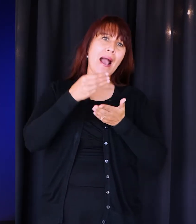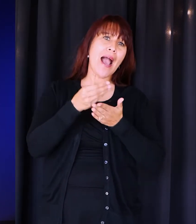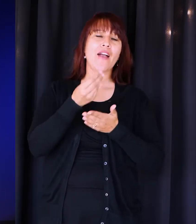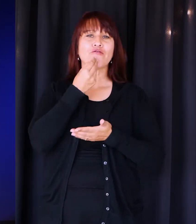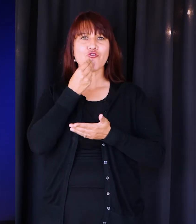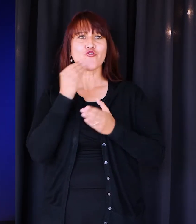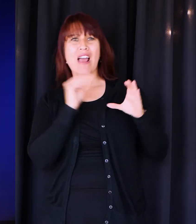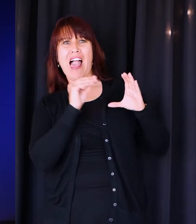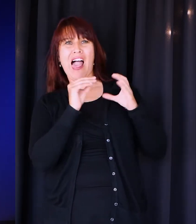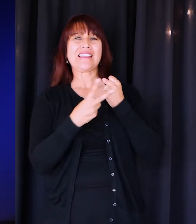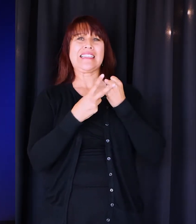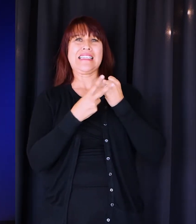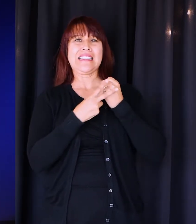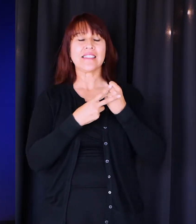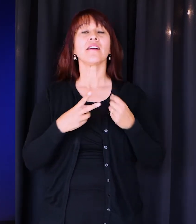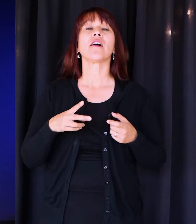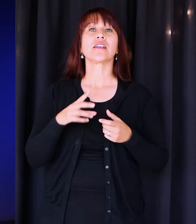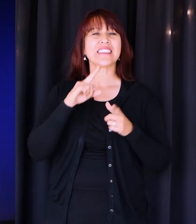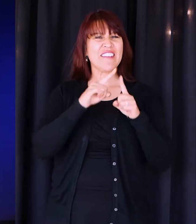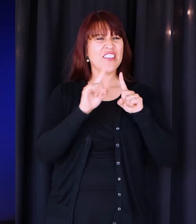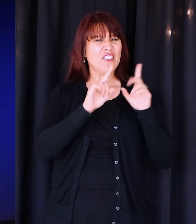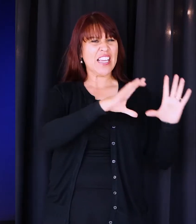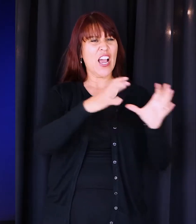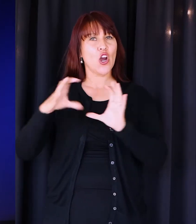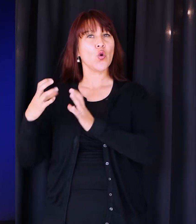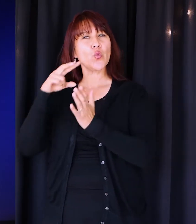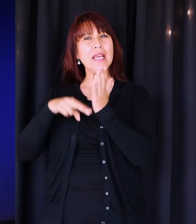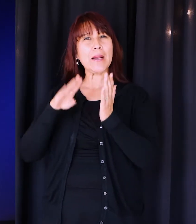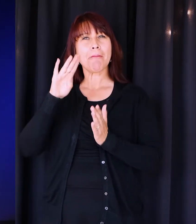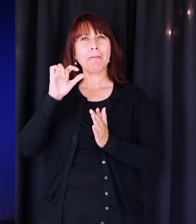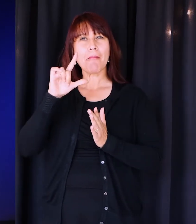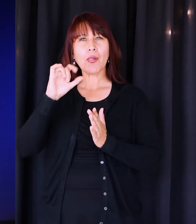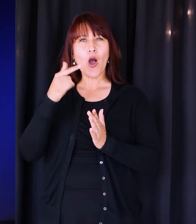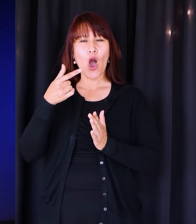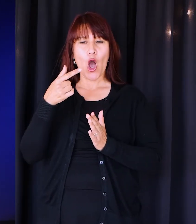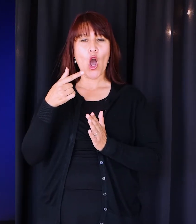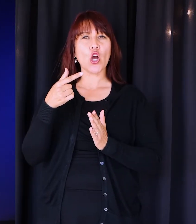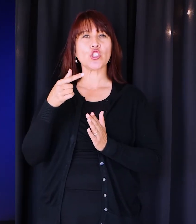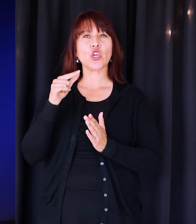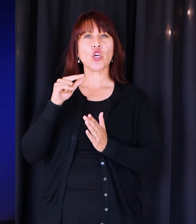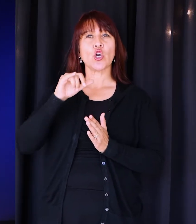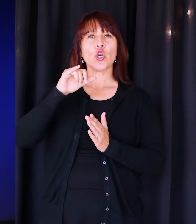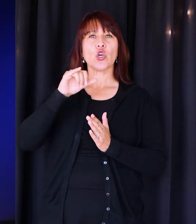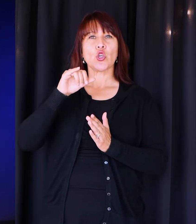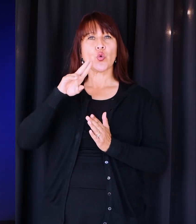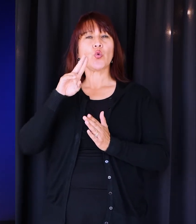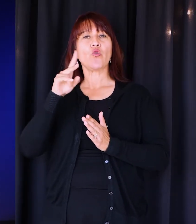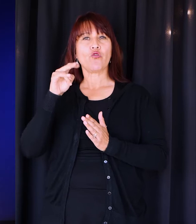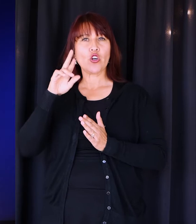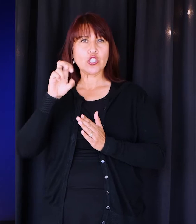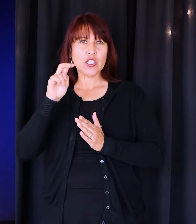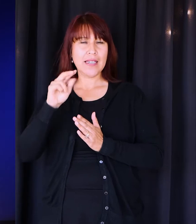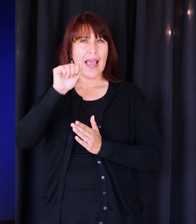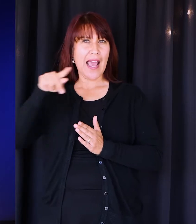There's all these categories. I'm even reading about it. I read a blog this week that the YouVersion Bible app put out called Three